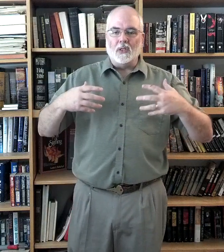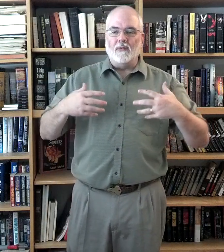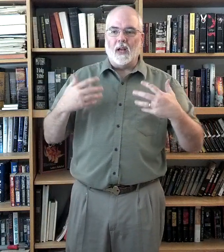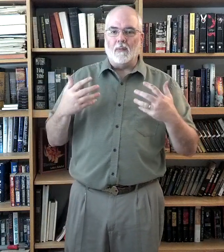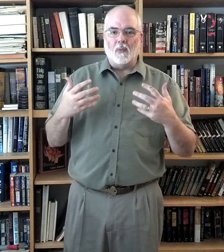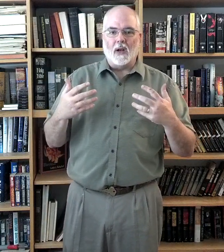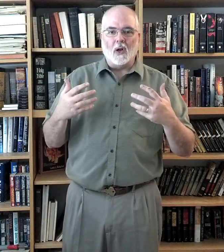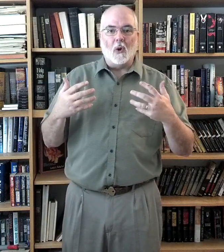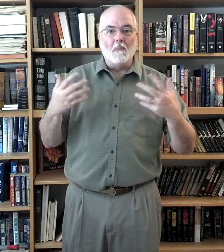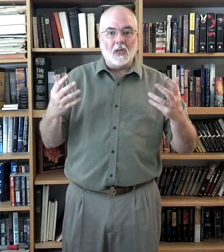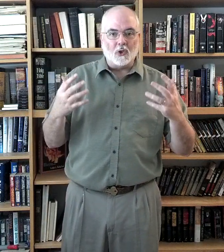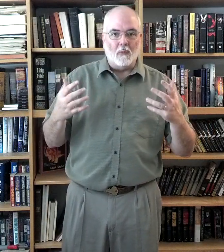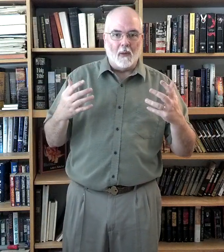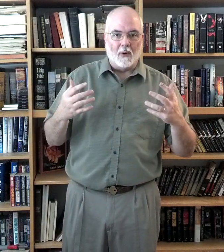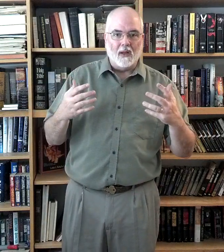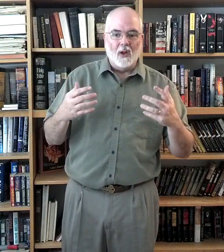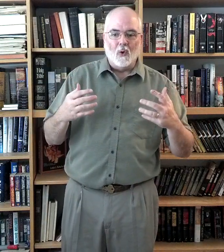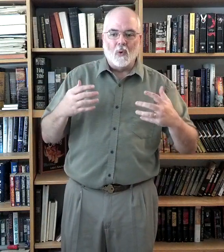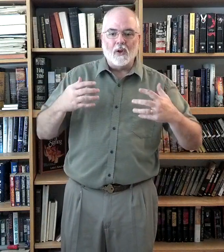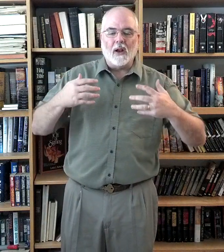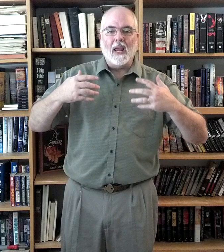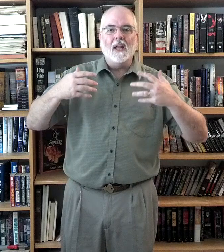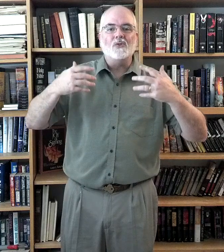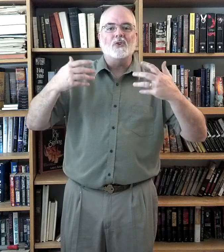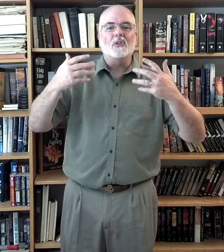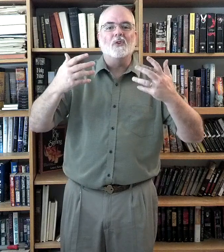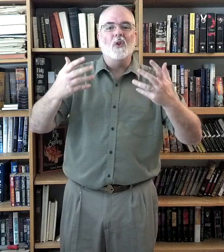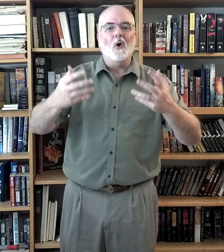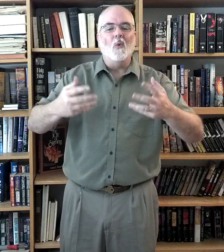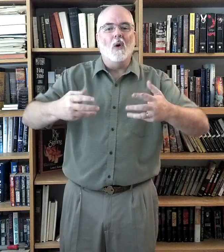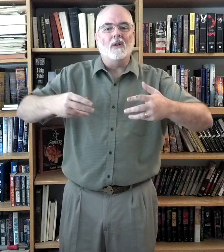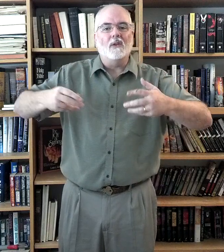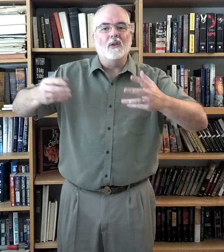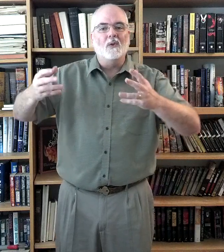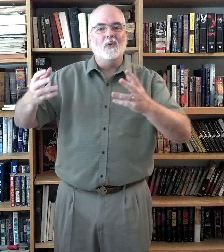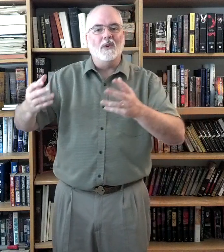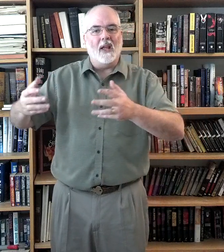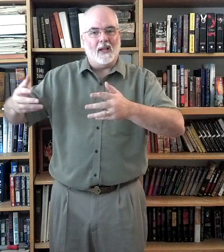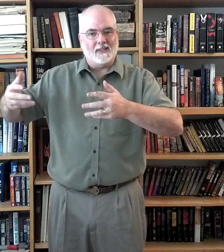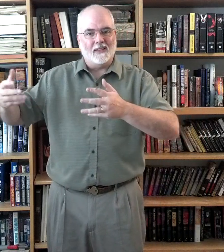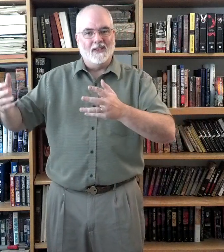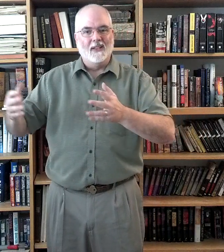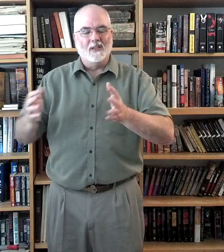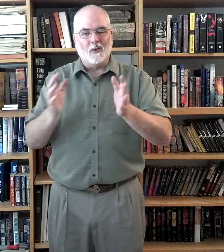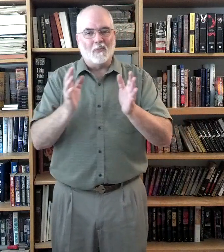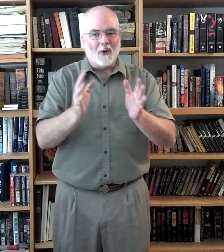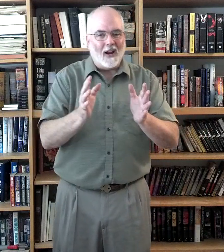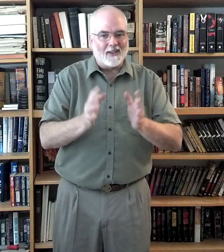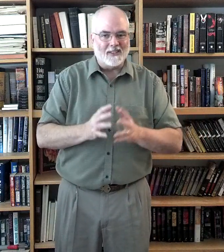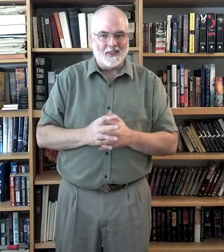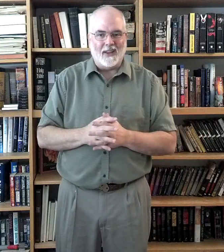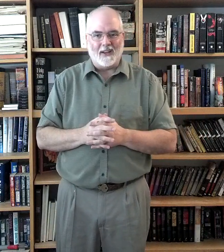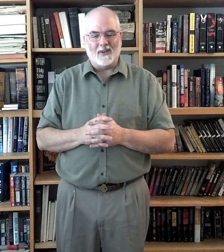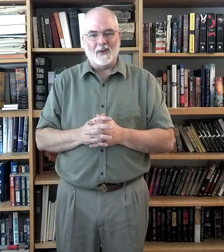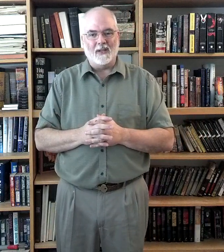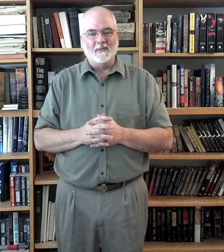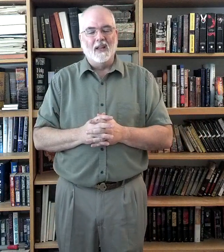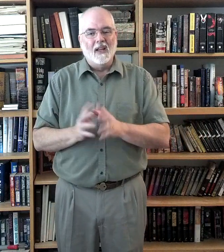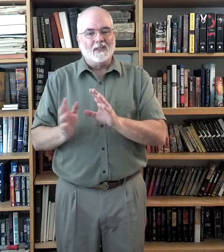develop what I call muscle memory where your hands just know what to do next. So practice that, all right? So